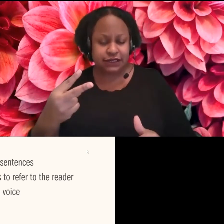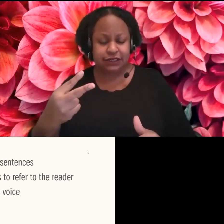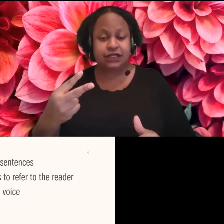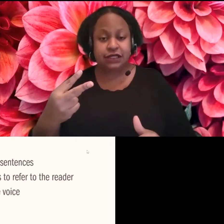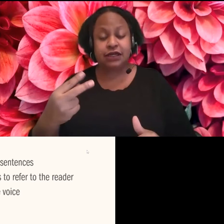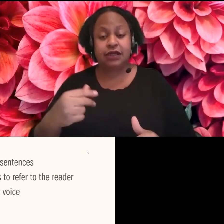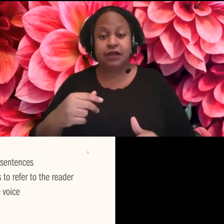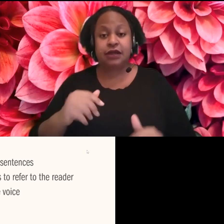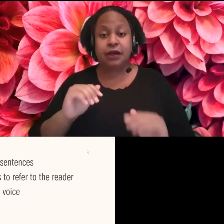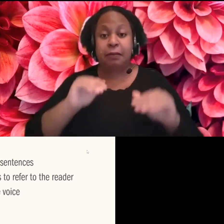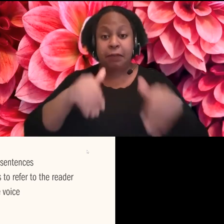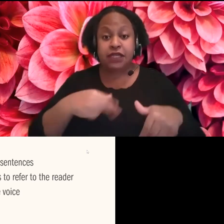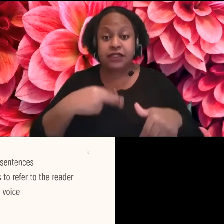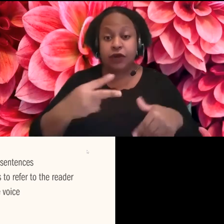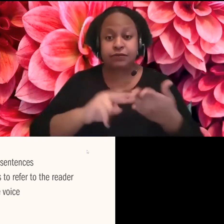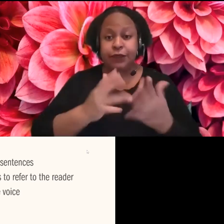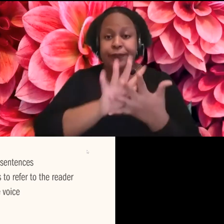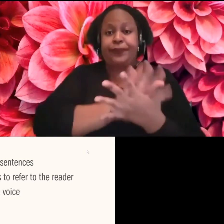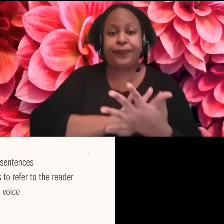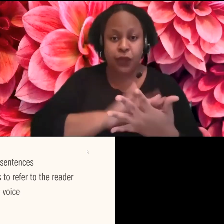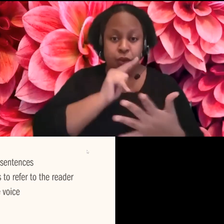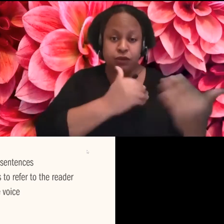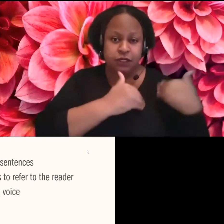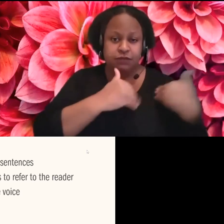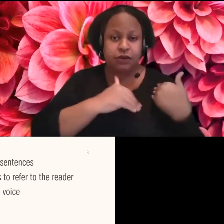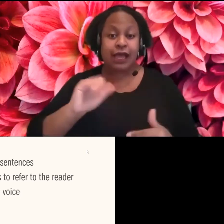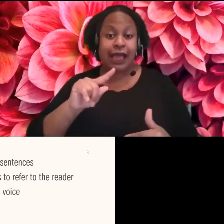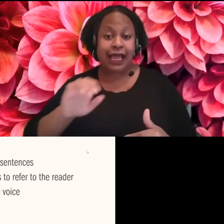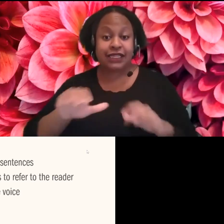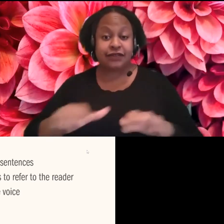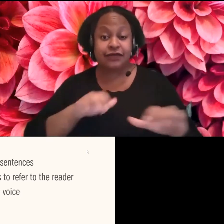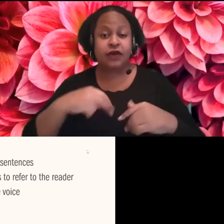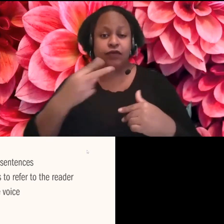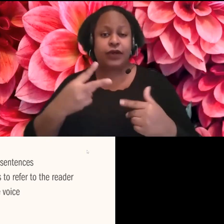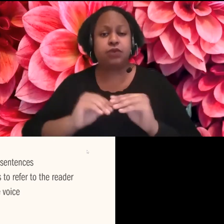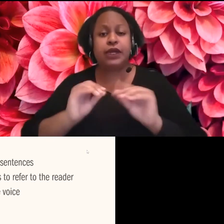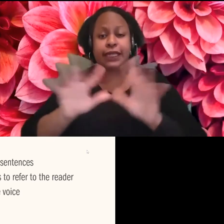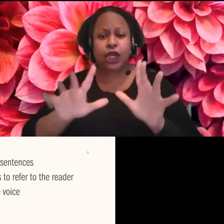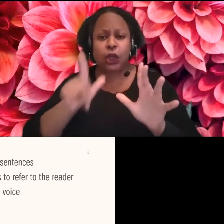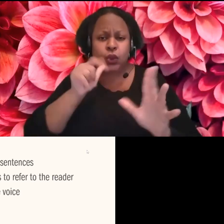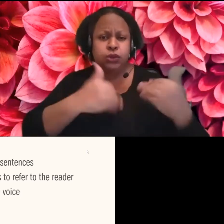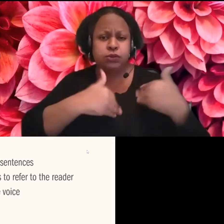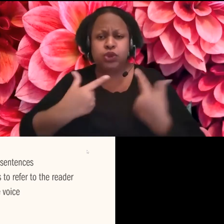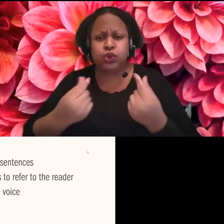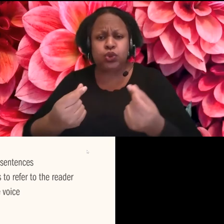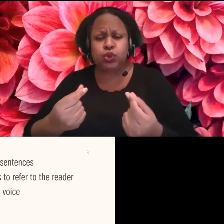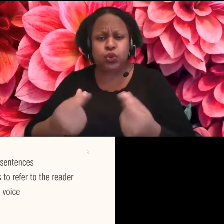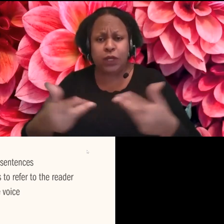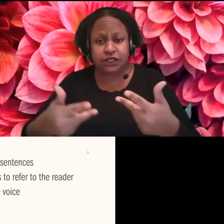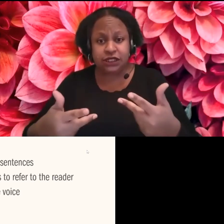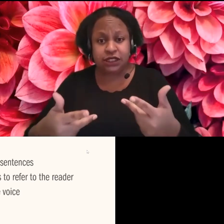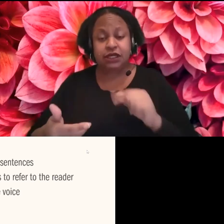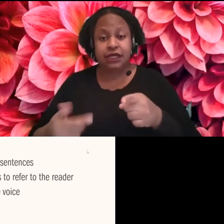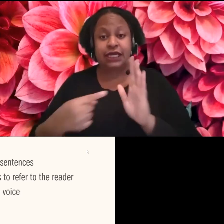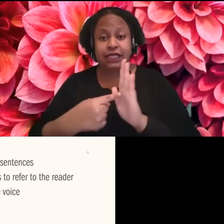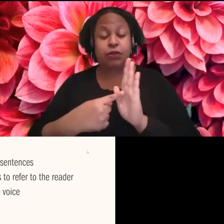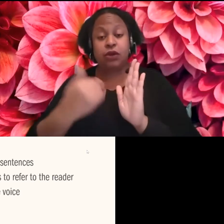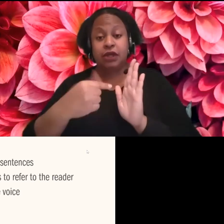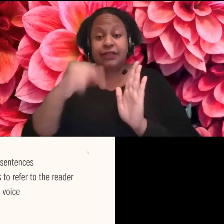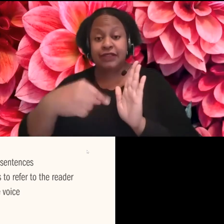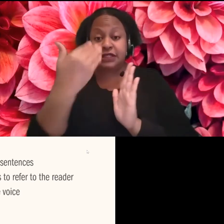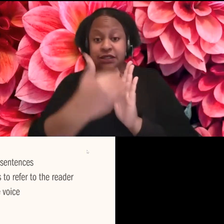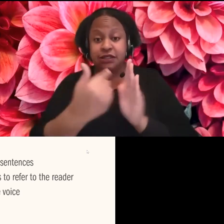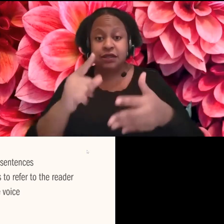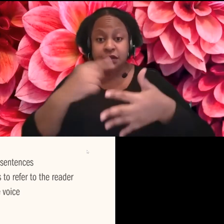voice makes it clear who's supposed to be doing what. So an example would be, like, the following information must be included in the application